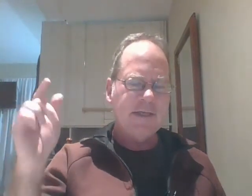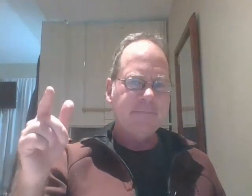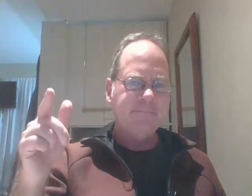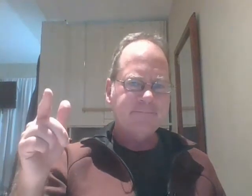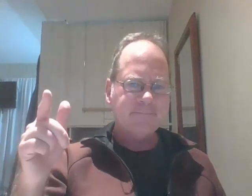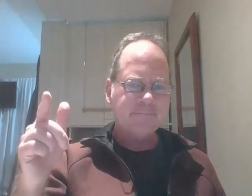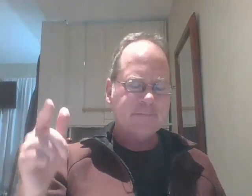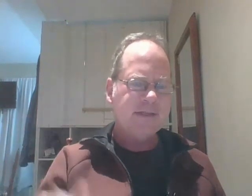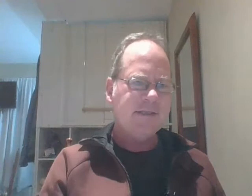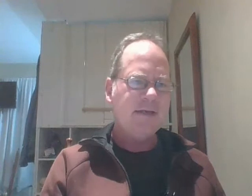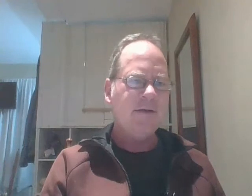he said um